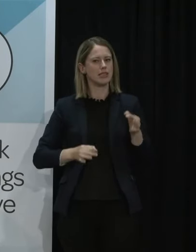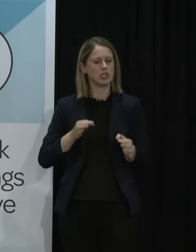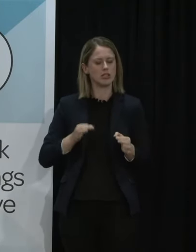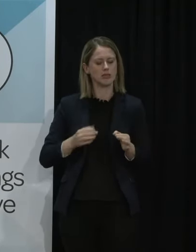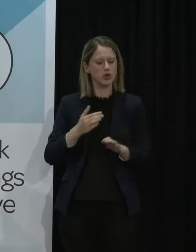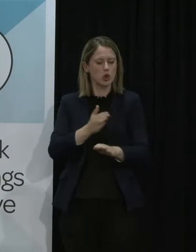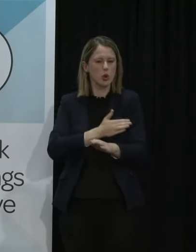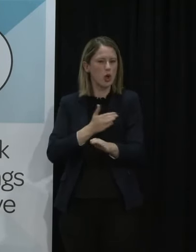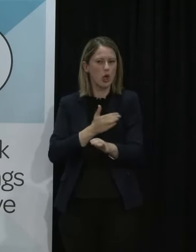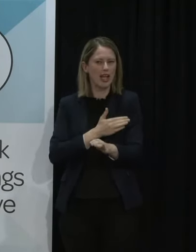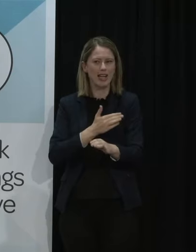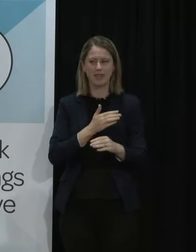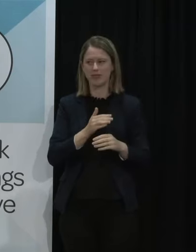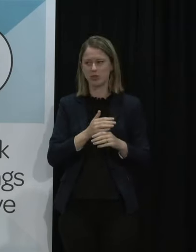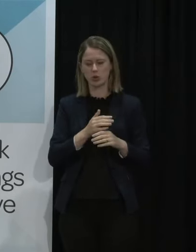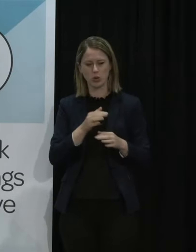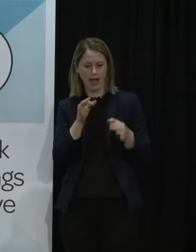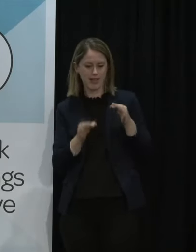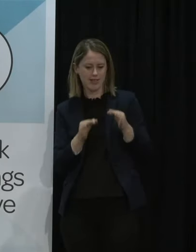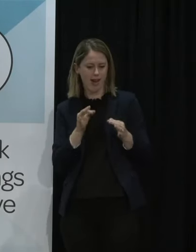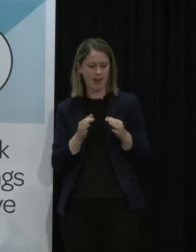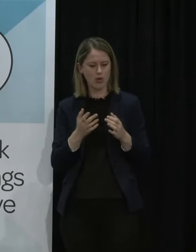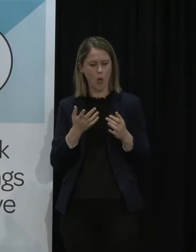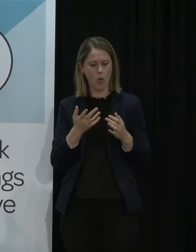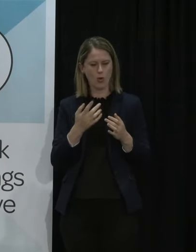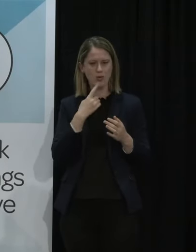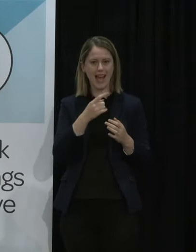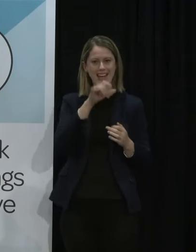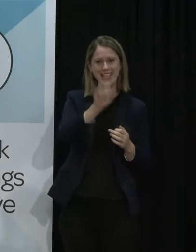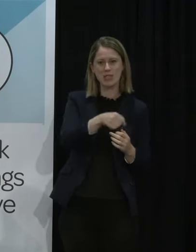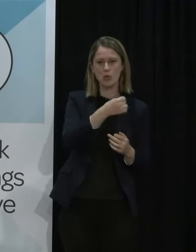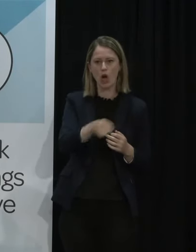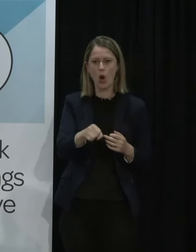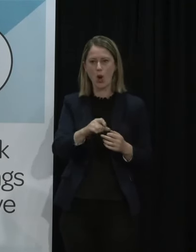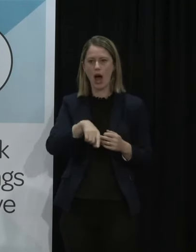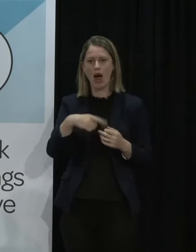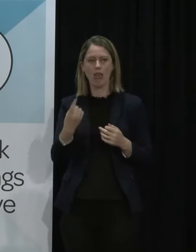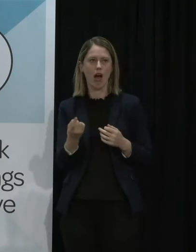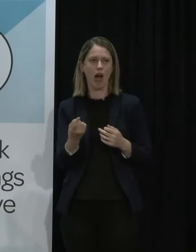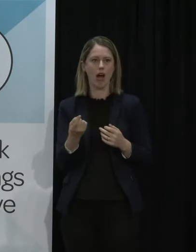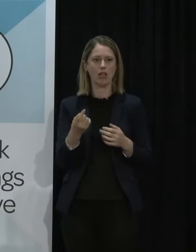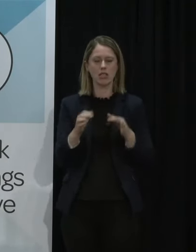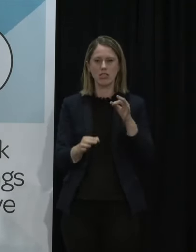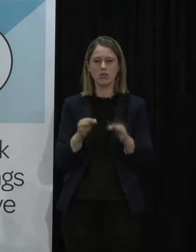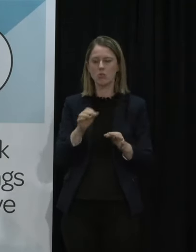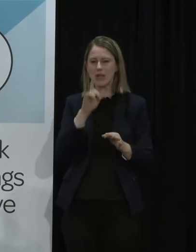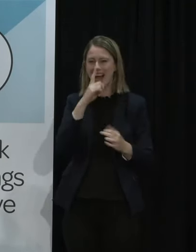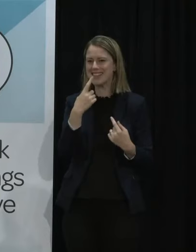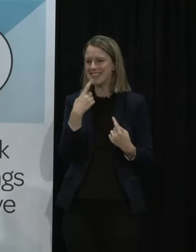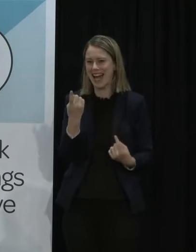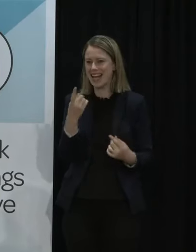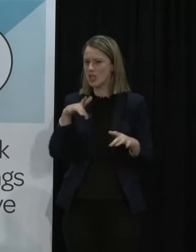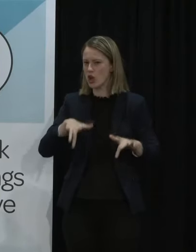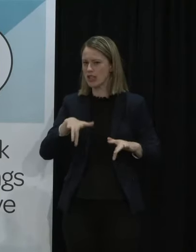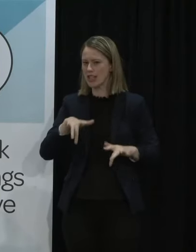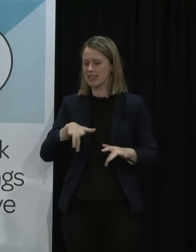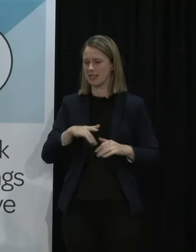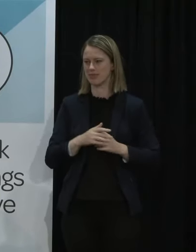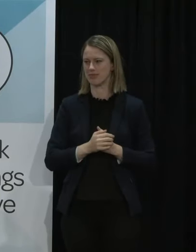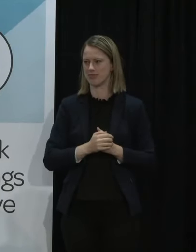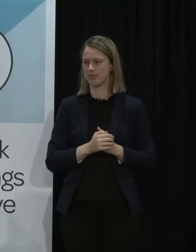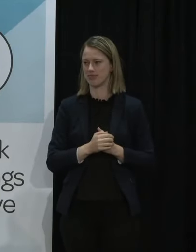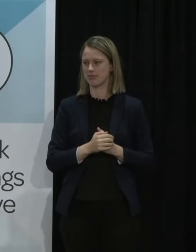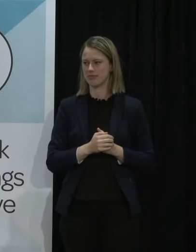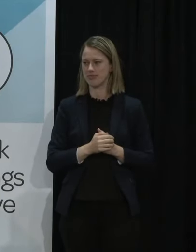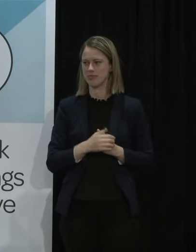do that or to rule in or out any further future possible decisions where we are going to use